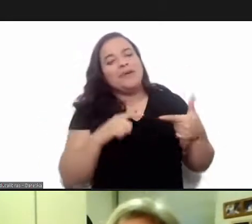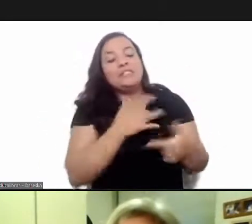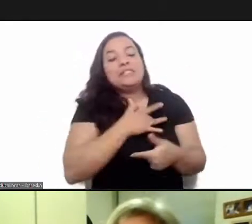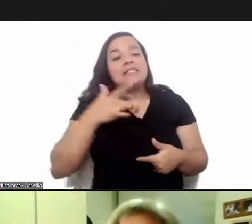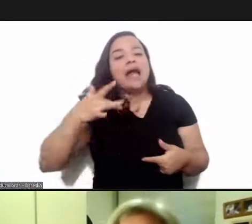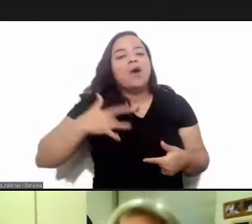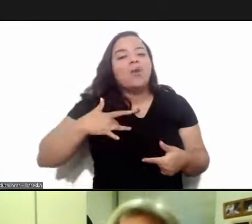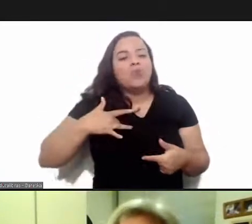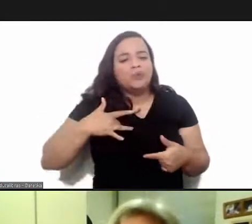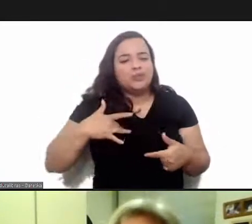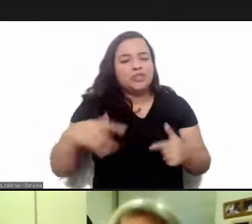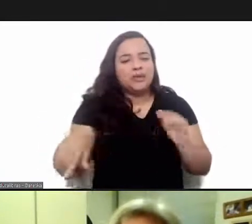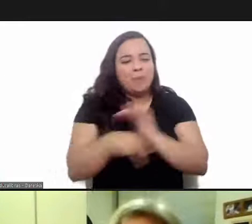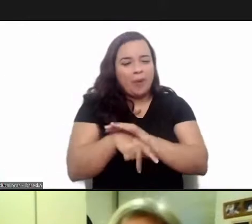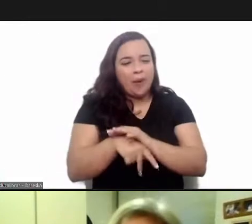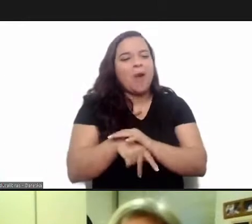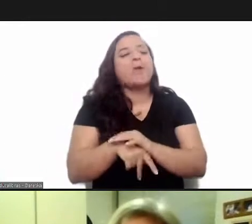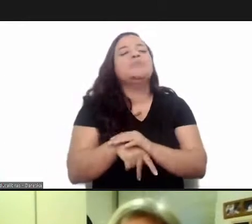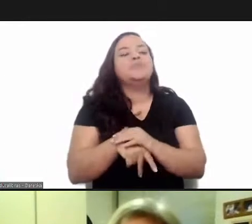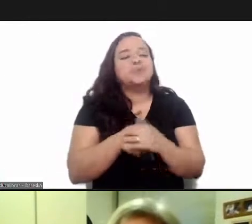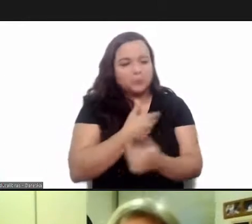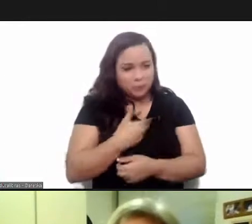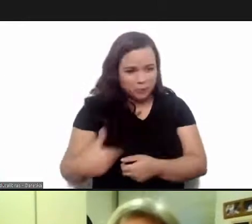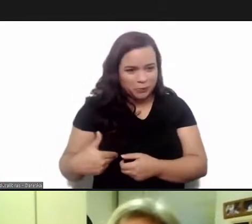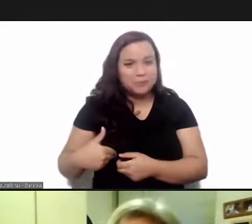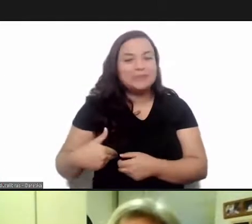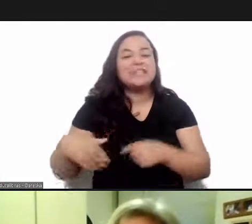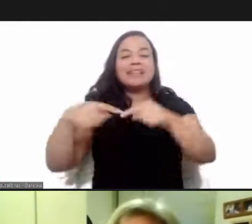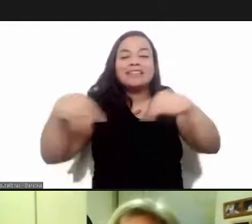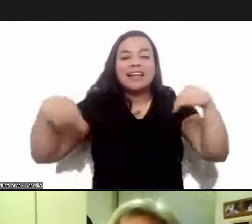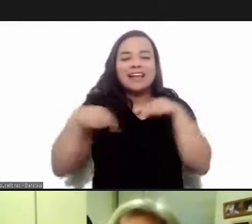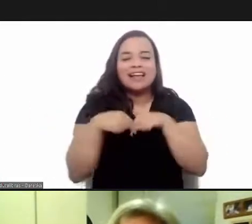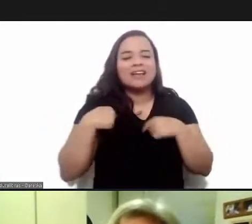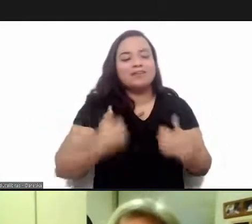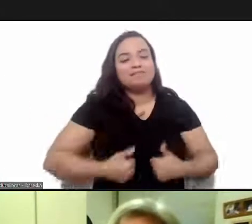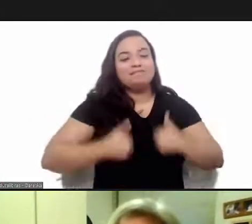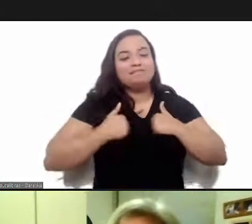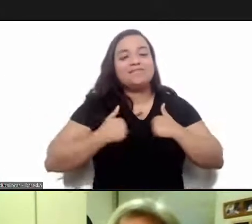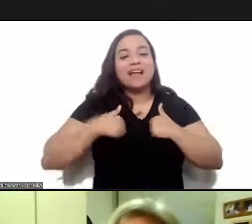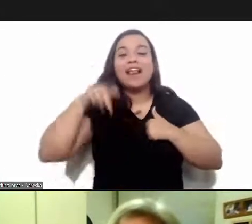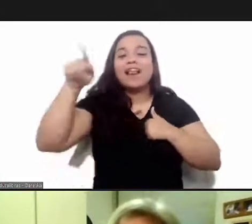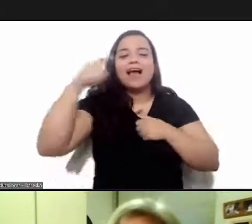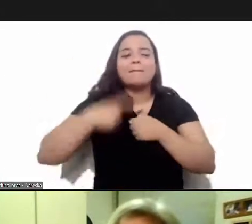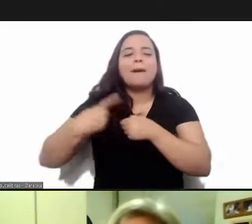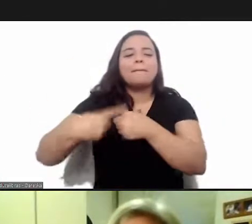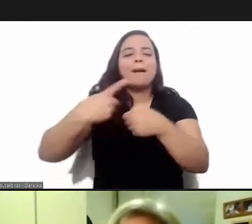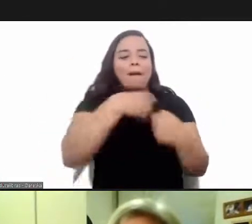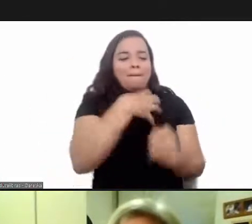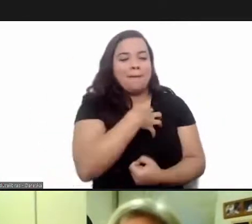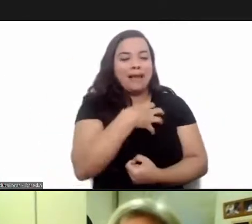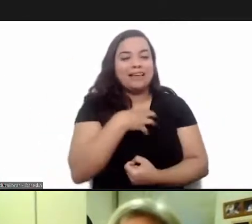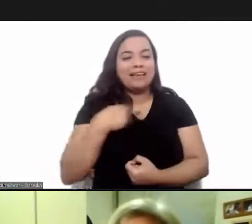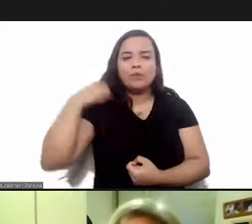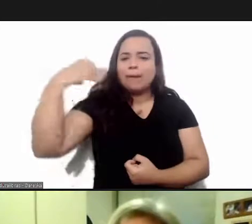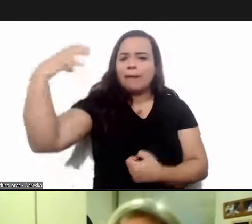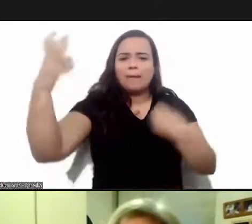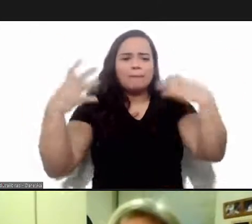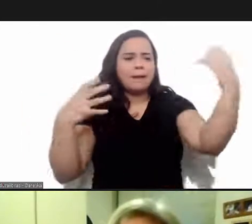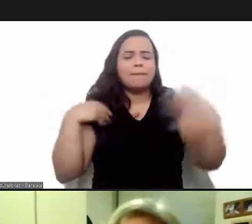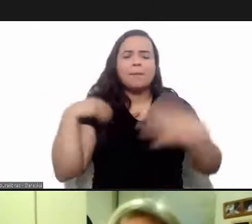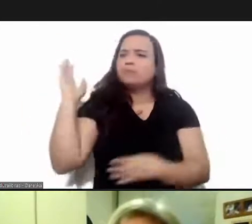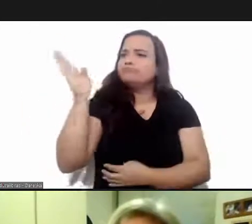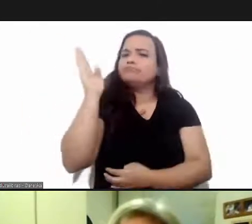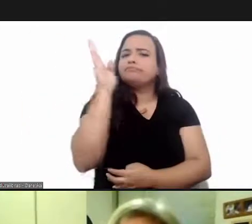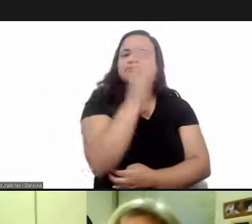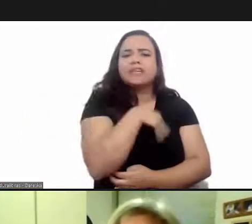public health of out in the field i'm proud to know all the counties of bahia where